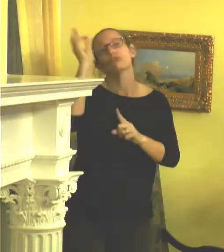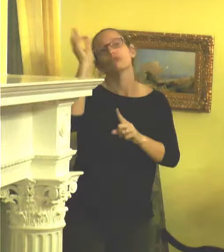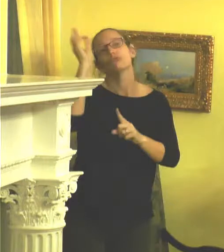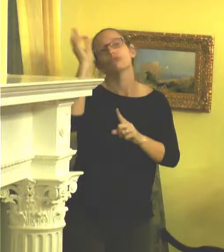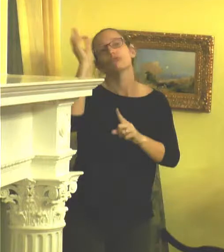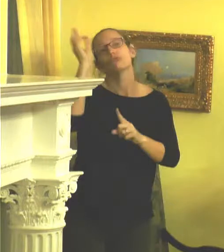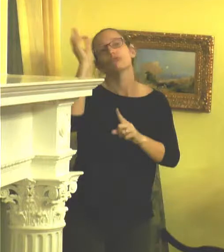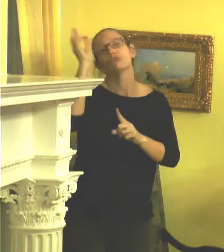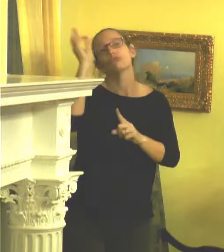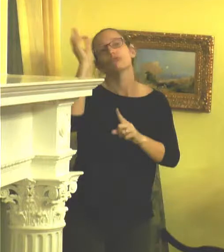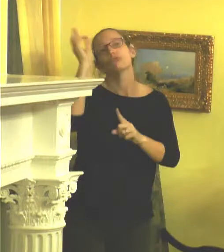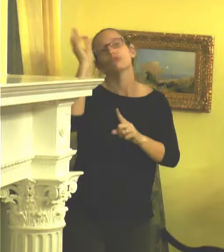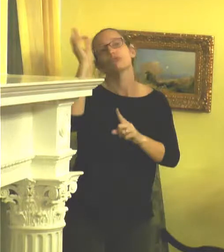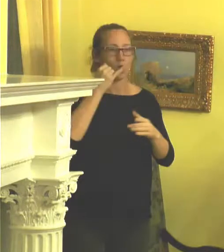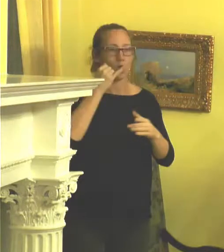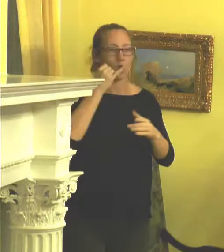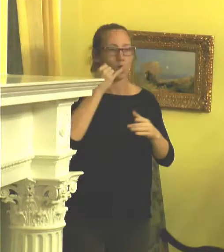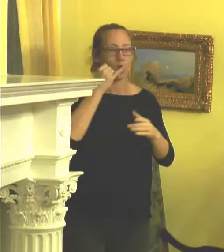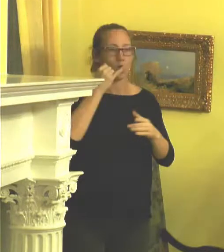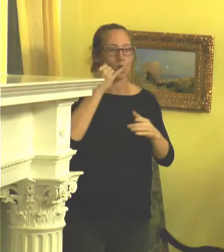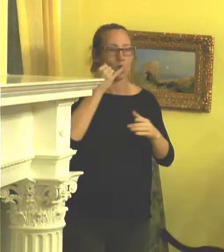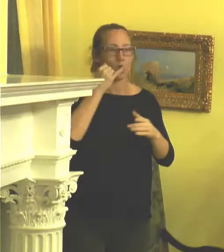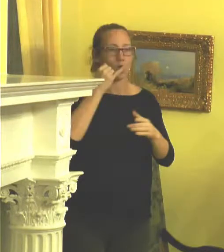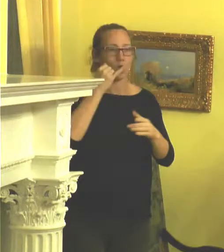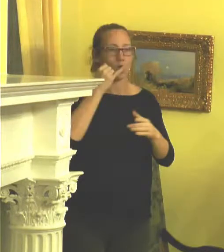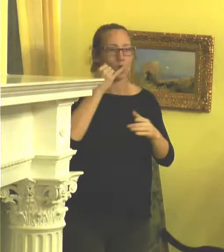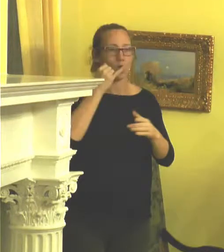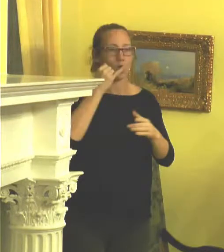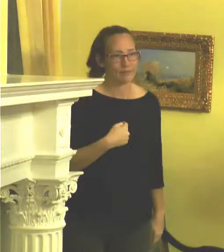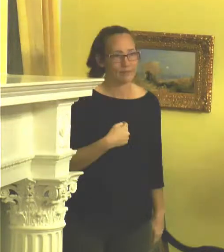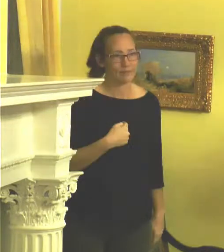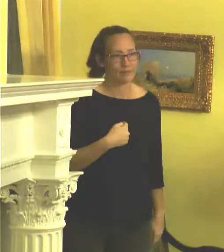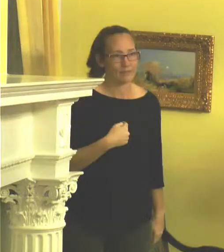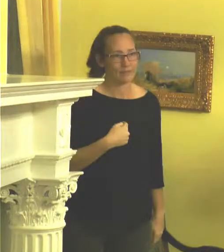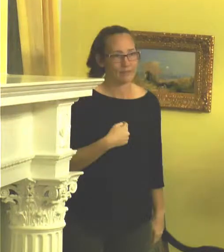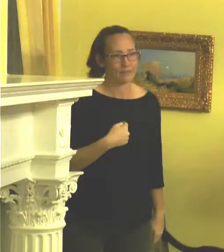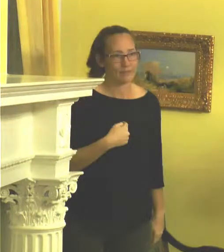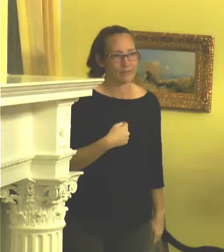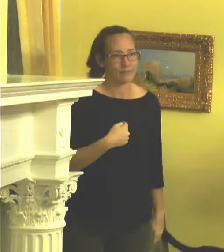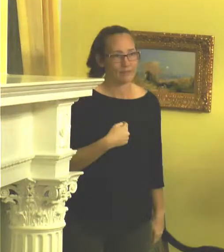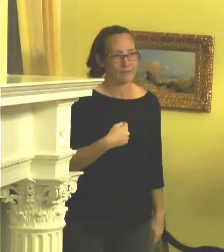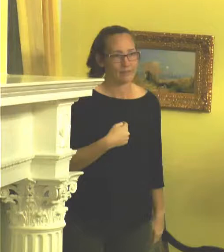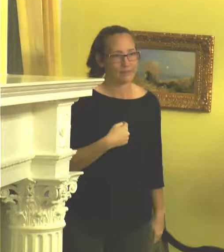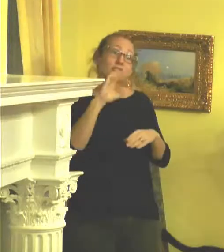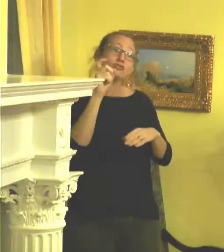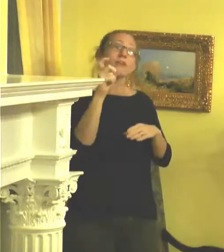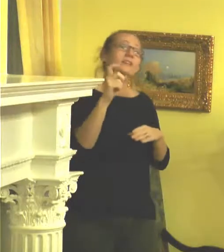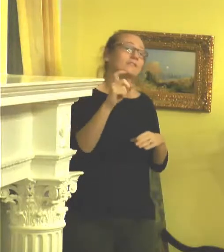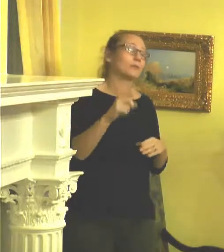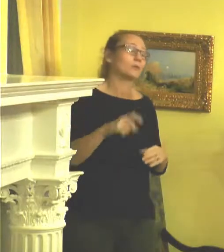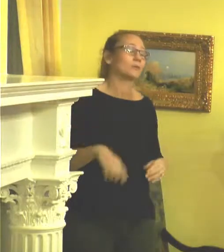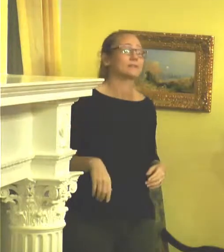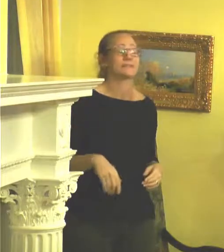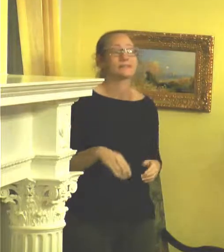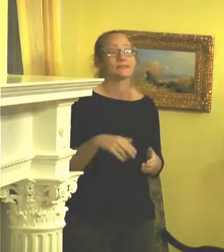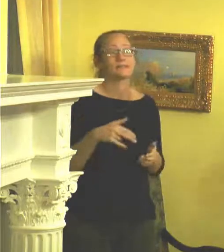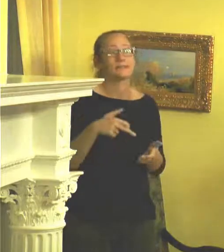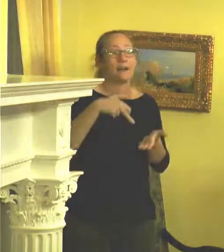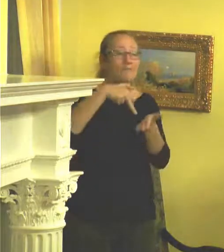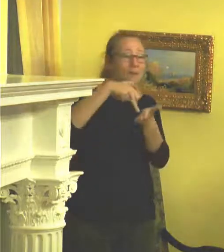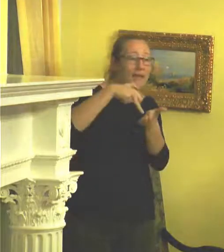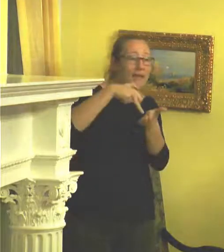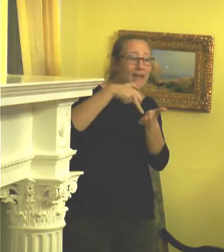that there was an art community in Jacksonville. I thought art in Jacksonville was flamingos and palm trees.